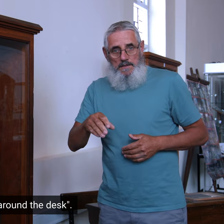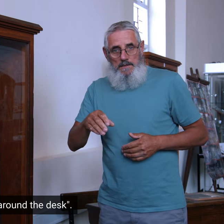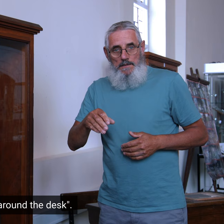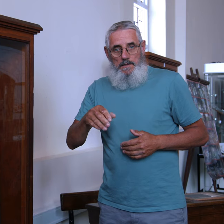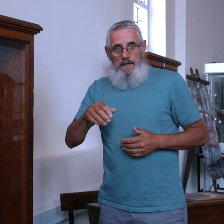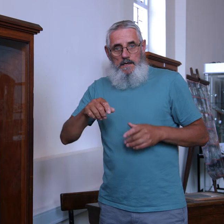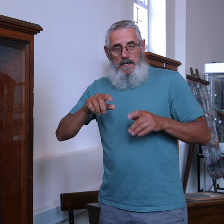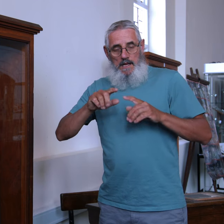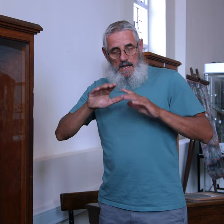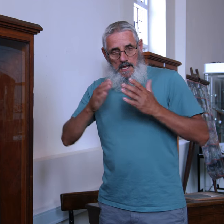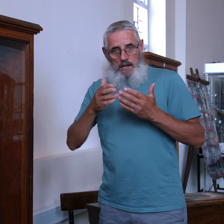around the desk.